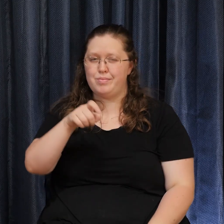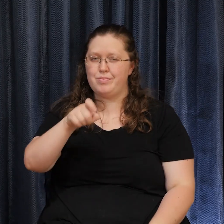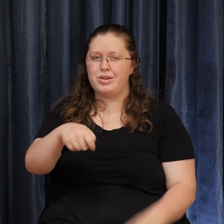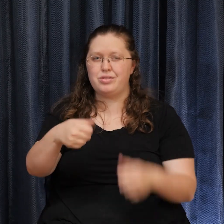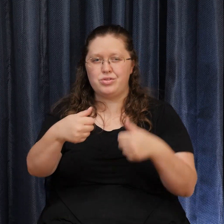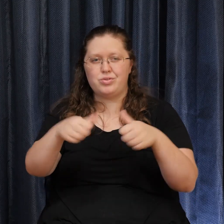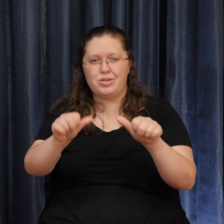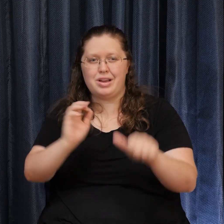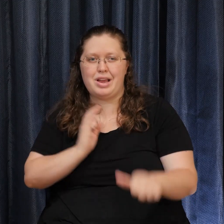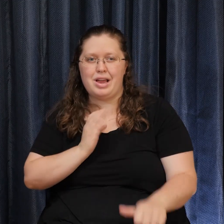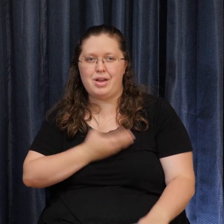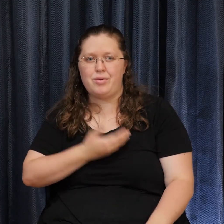And God bless